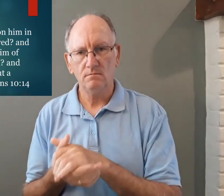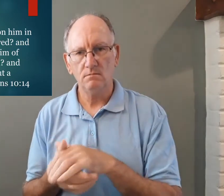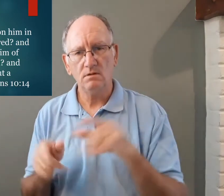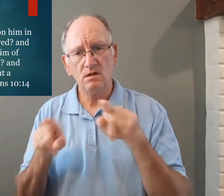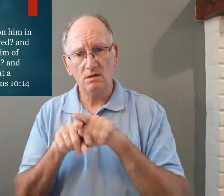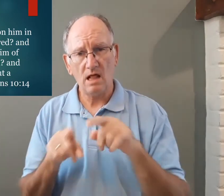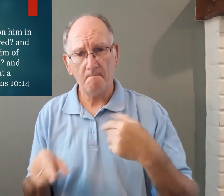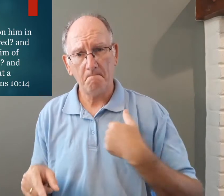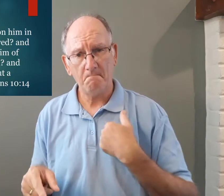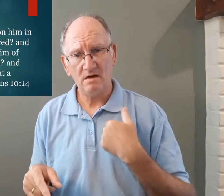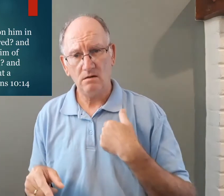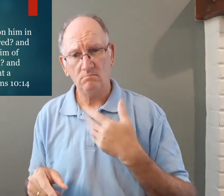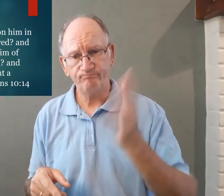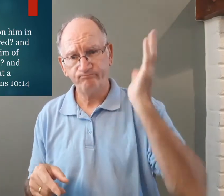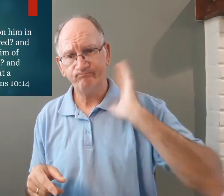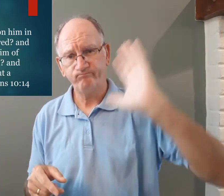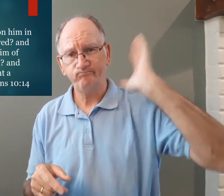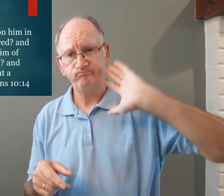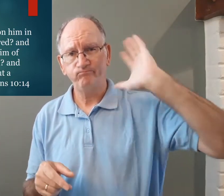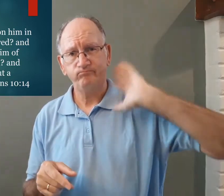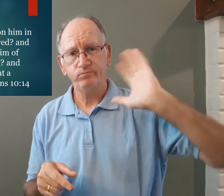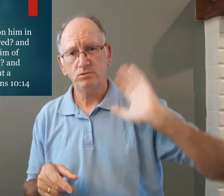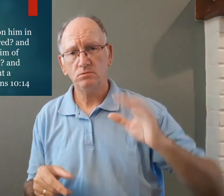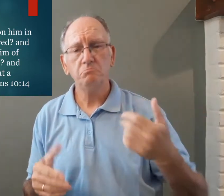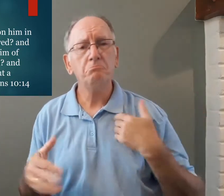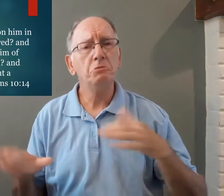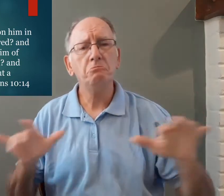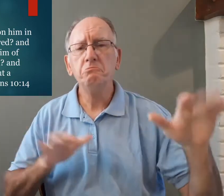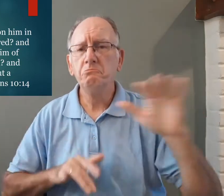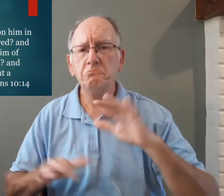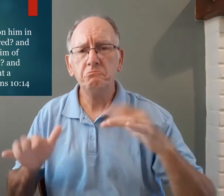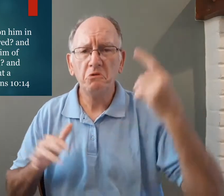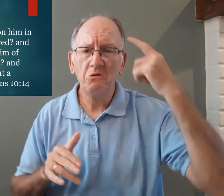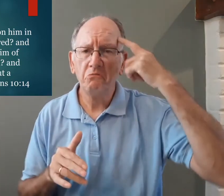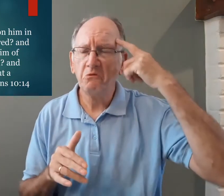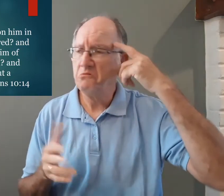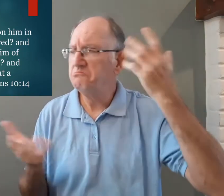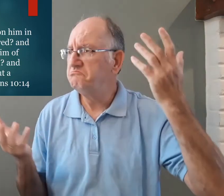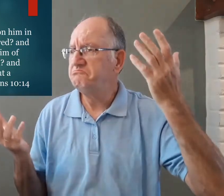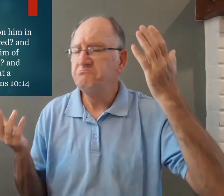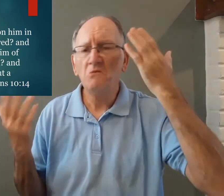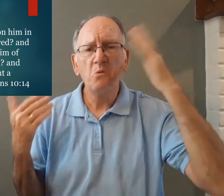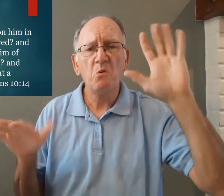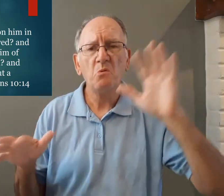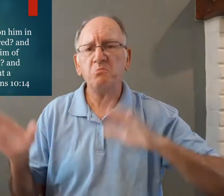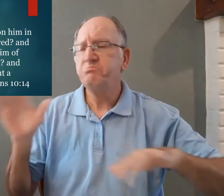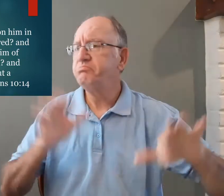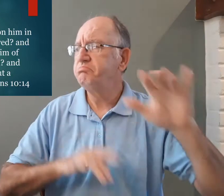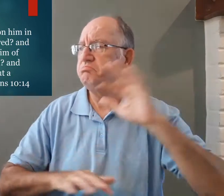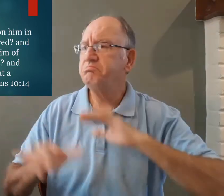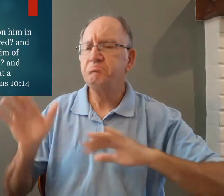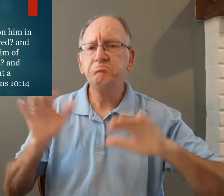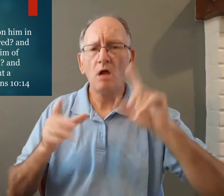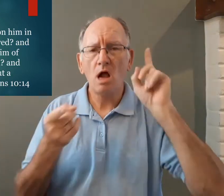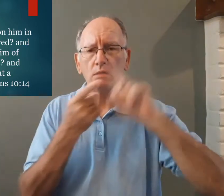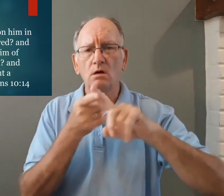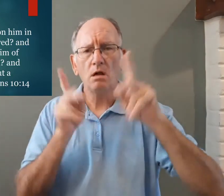they realize oh you know I want to believe this and that was me when I was young you know I didn't know